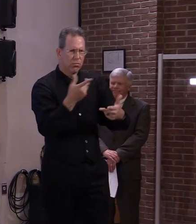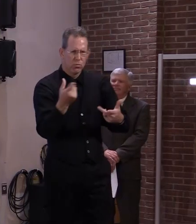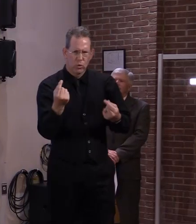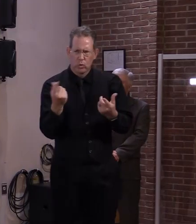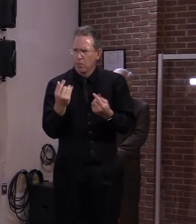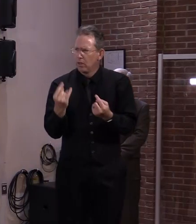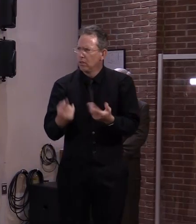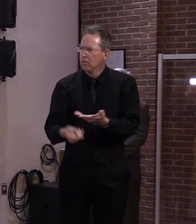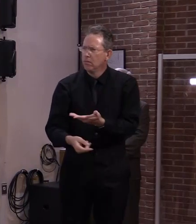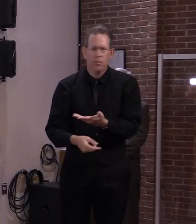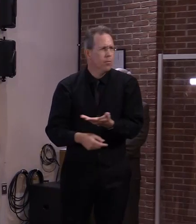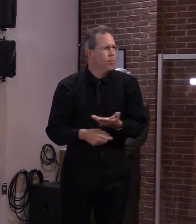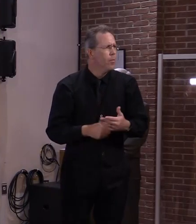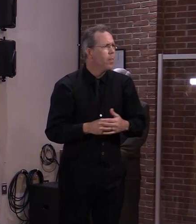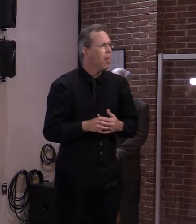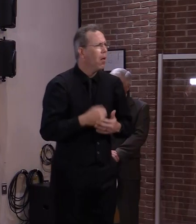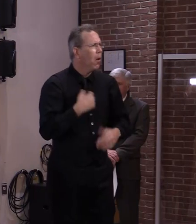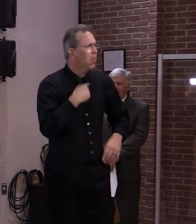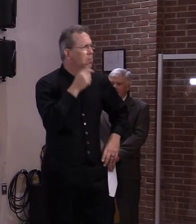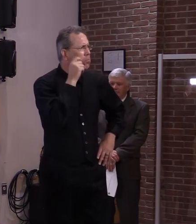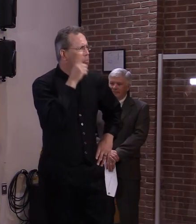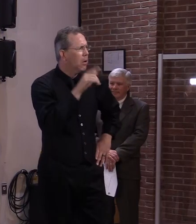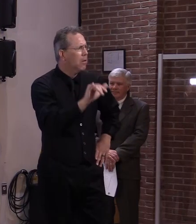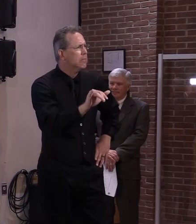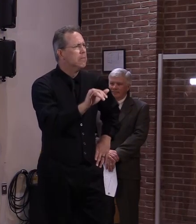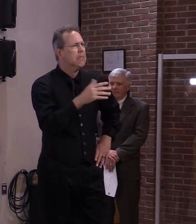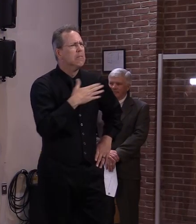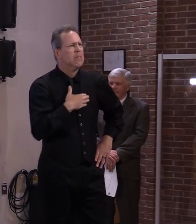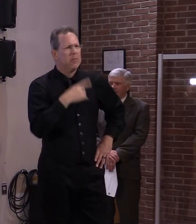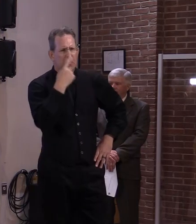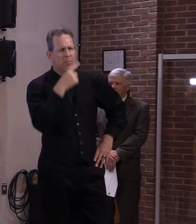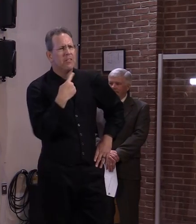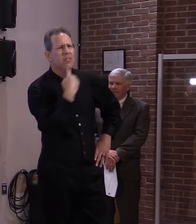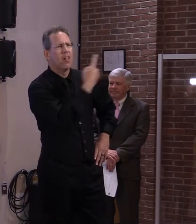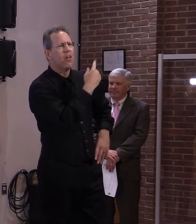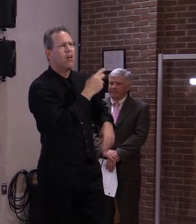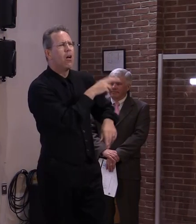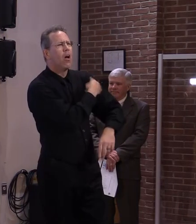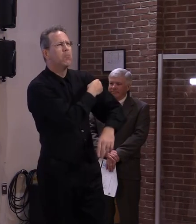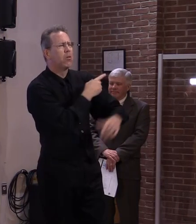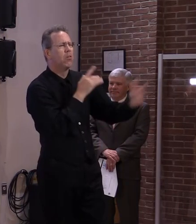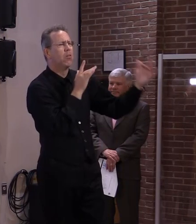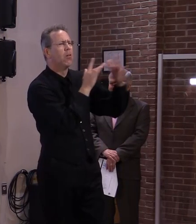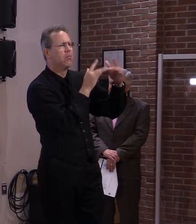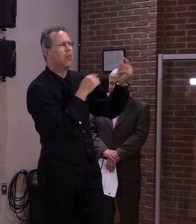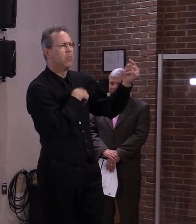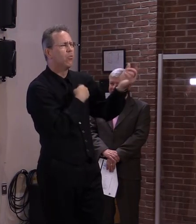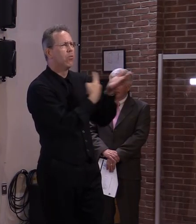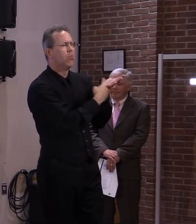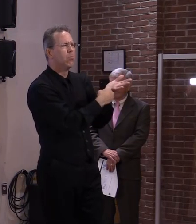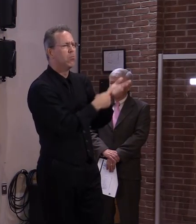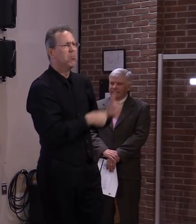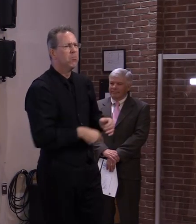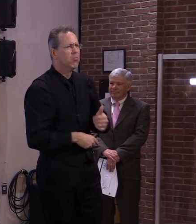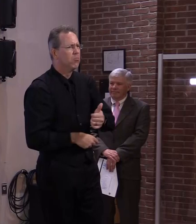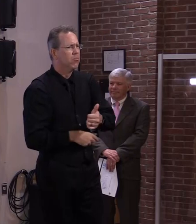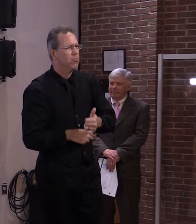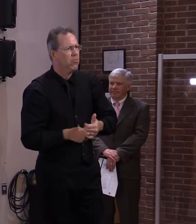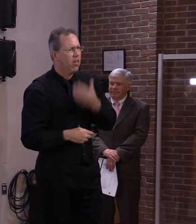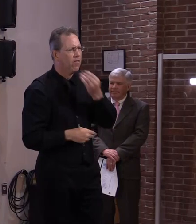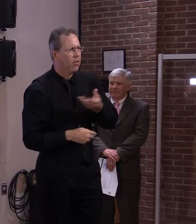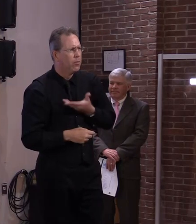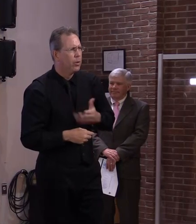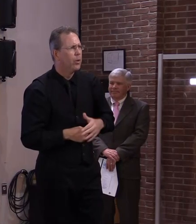okay he was pretty clear that he didn't receive any yeah uh well i want to be equally